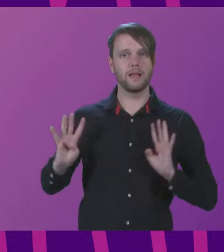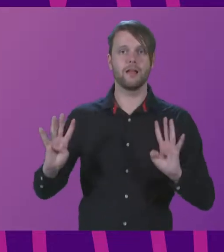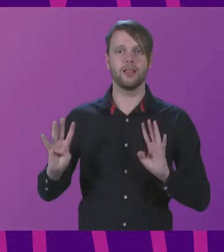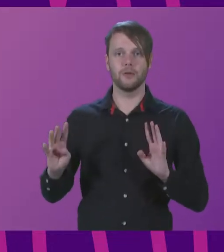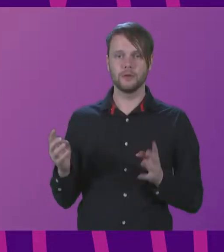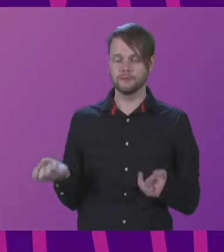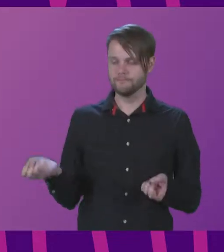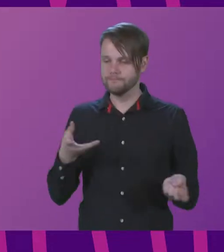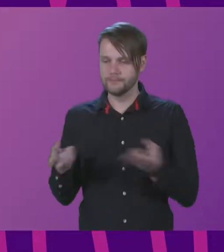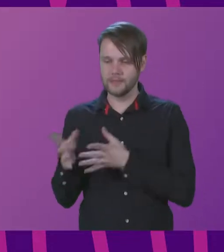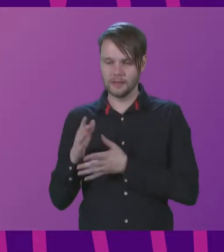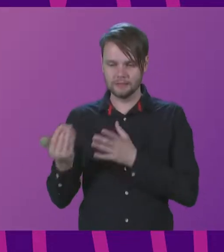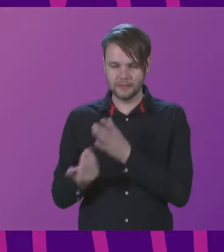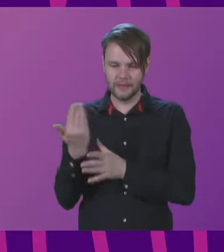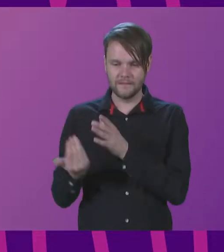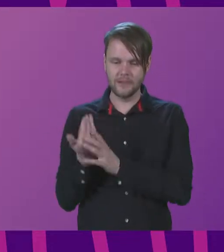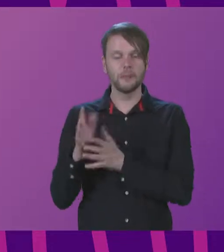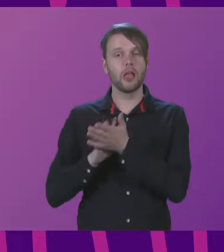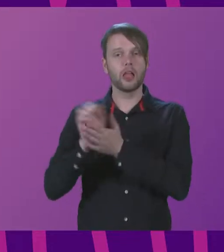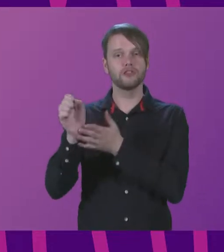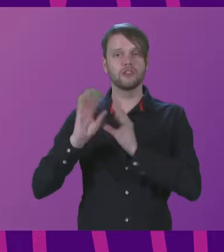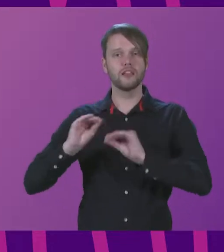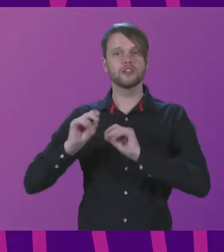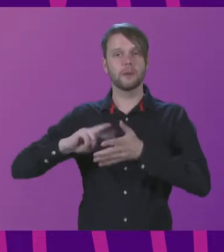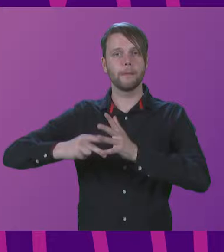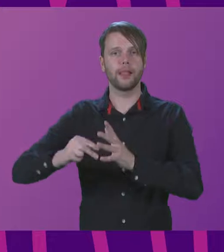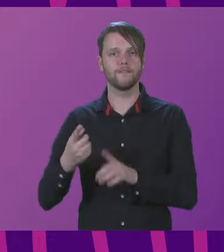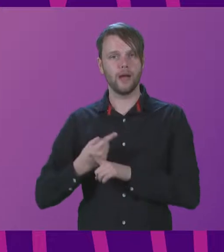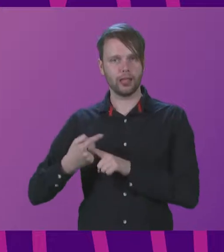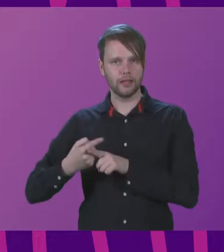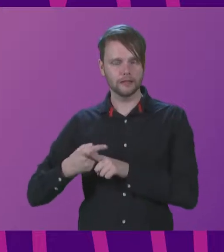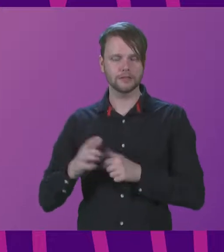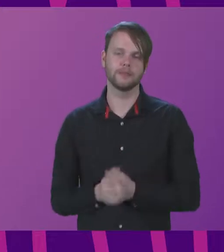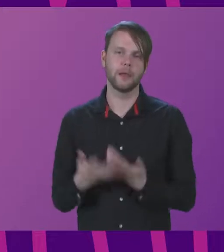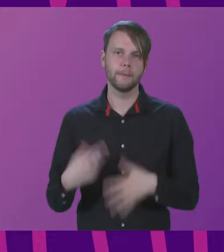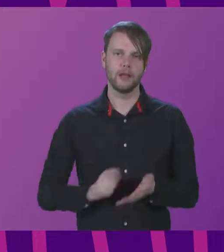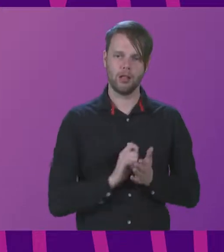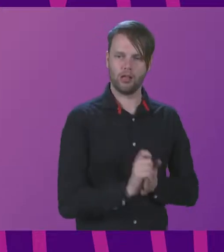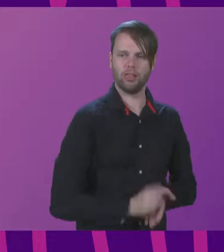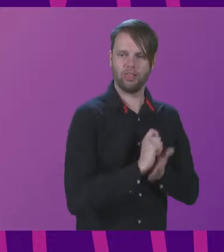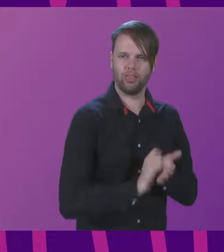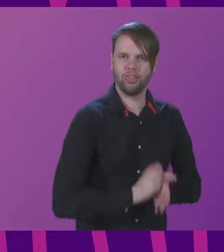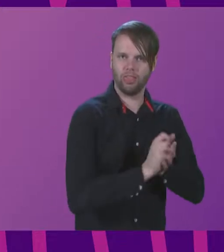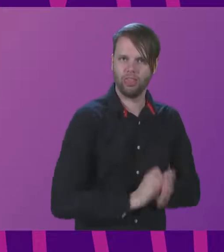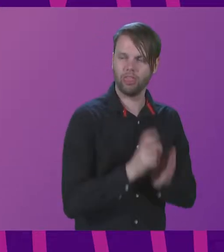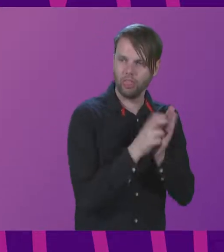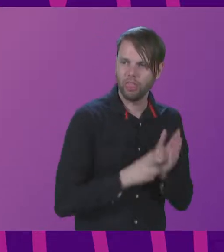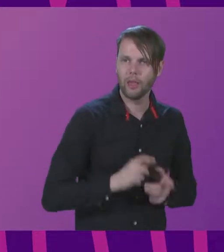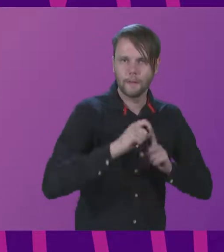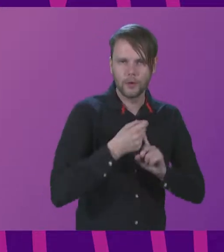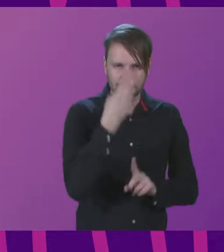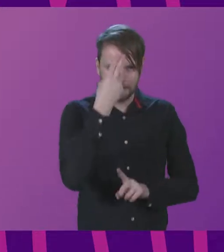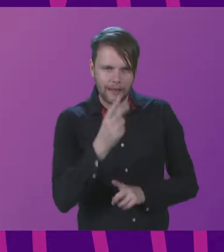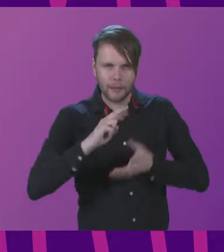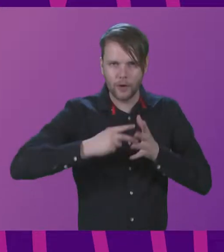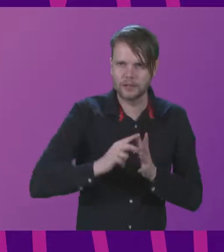inform and develop a cultural education plan for England, and I've been scribbling down some of the points and some of the names and